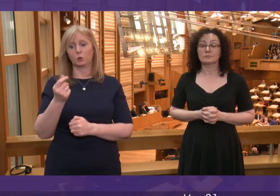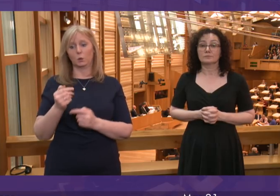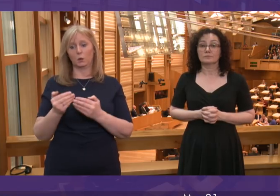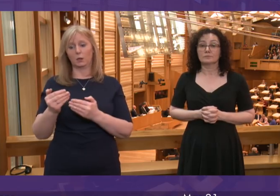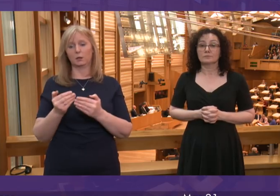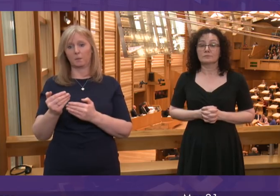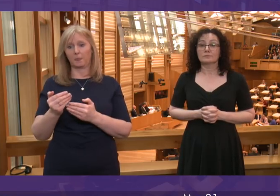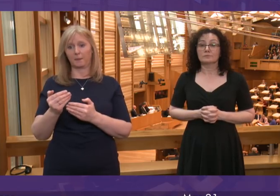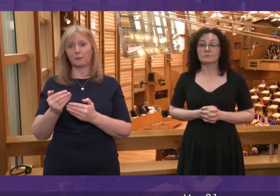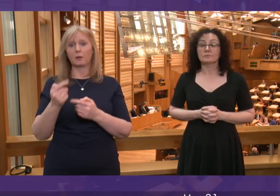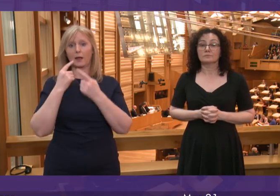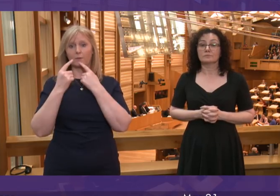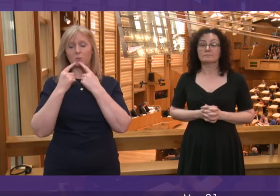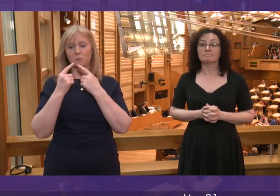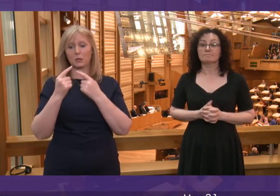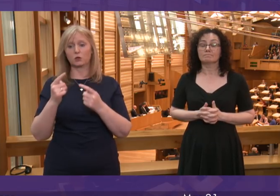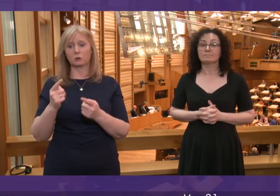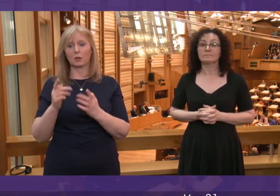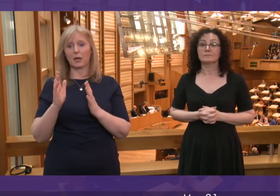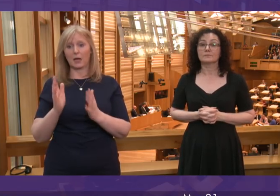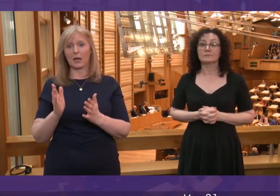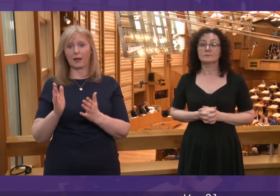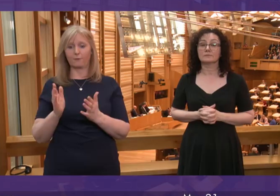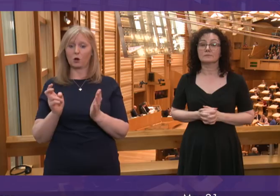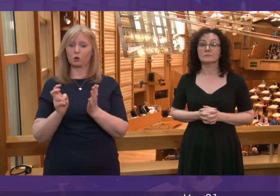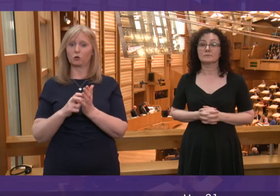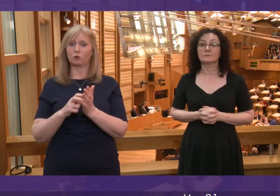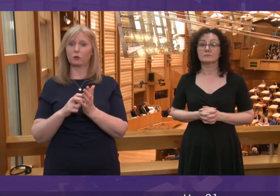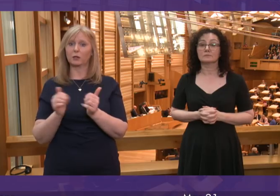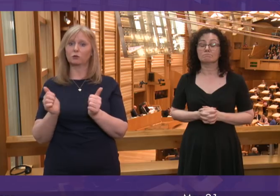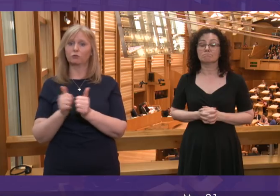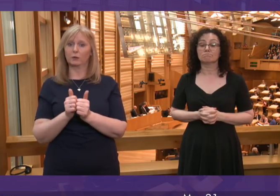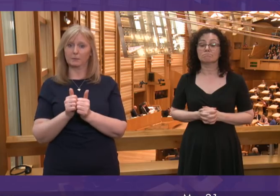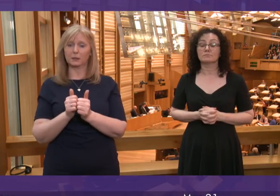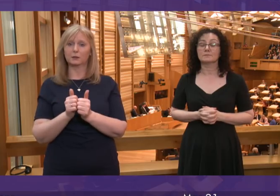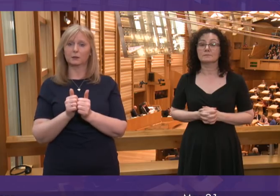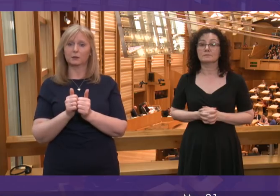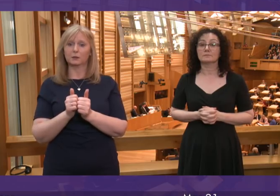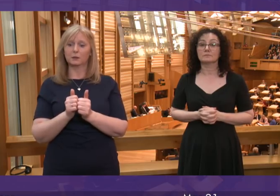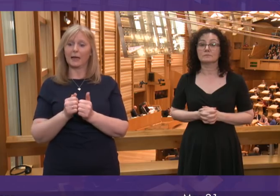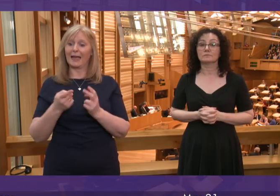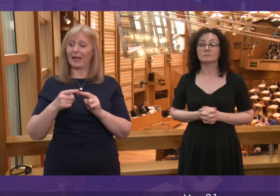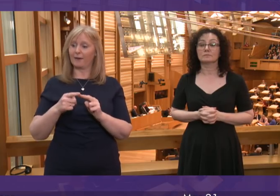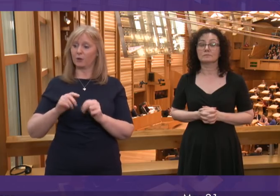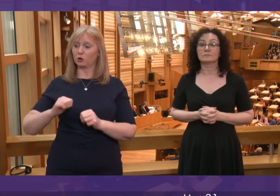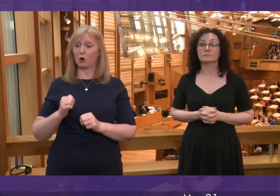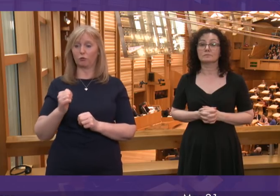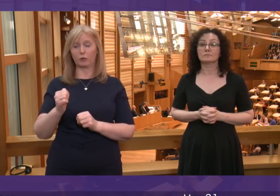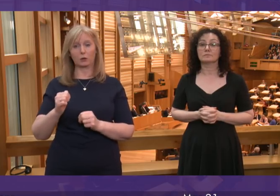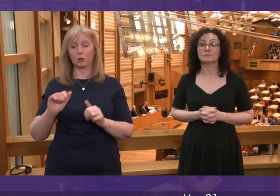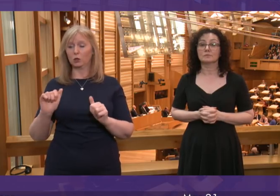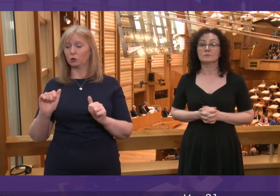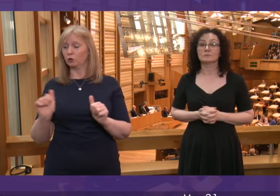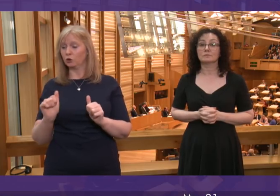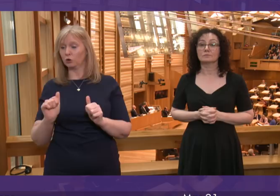contained in the plan have been contracted as a remedial agreement. Of course, in the event ScotRail does not achieve improved performance or